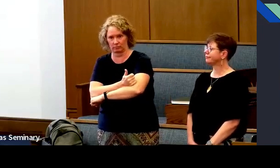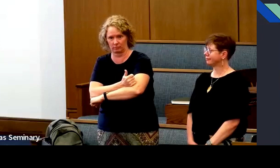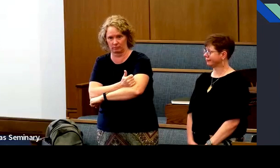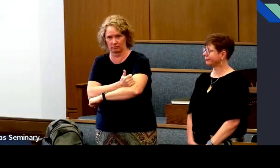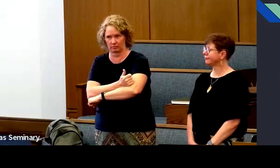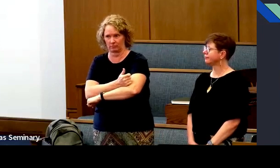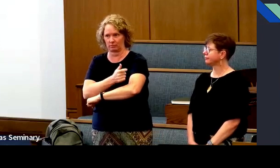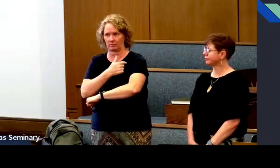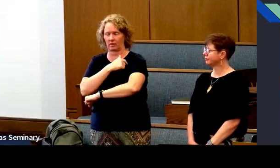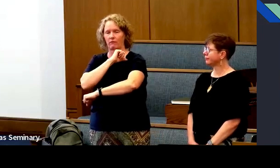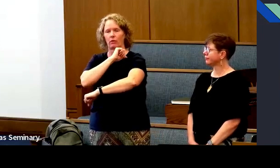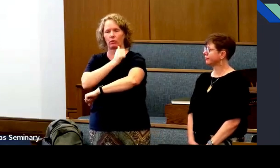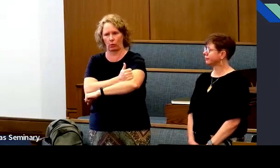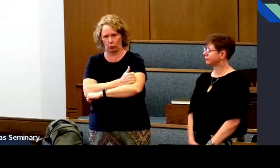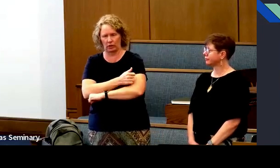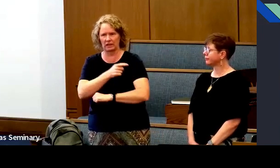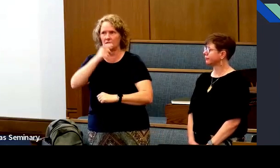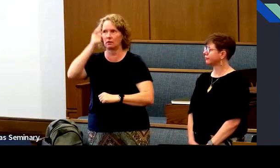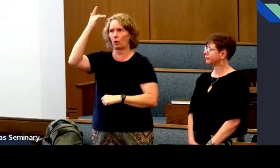have authority.